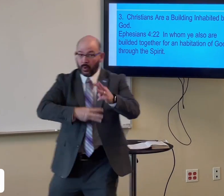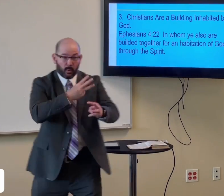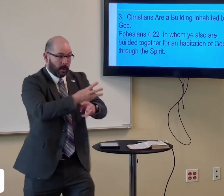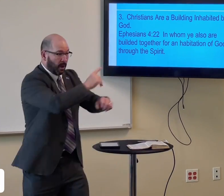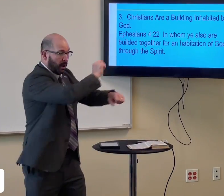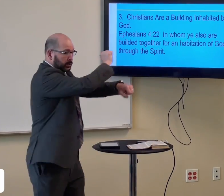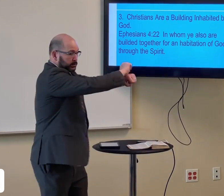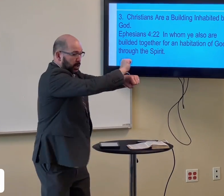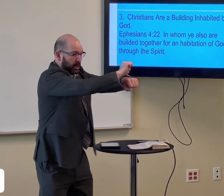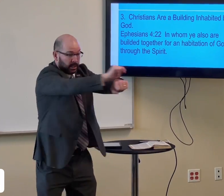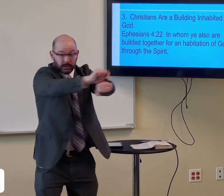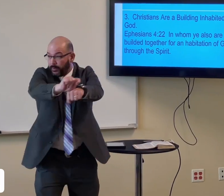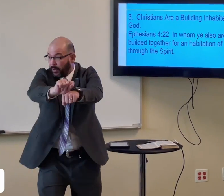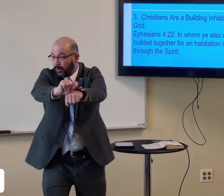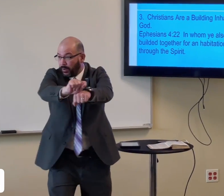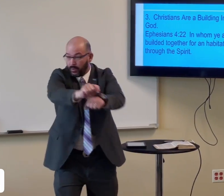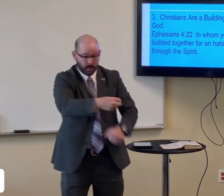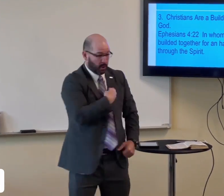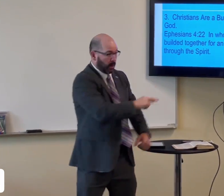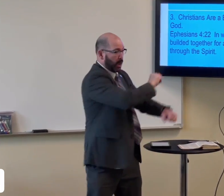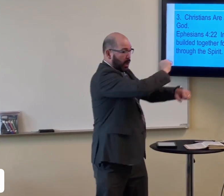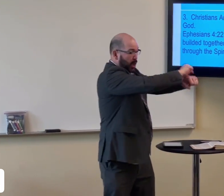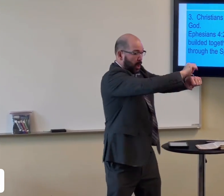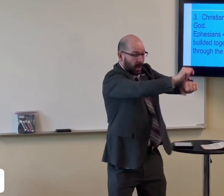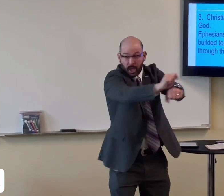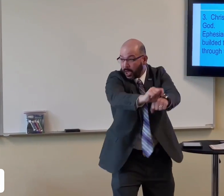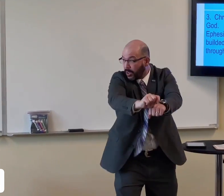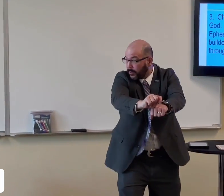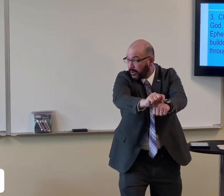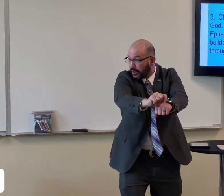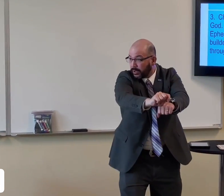the world all the other temples in the world all the other religions